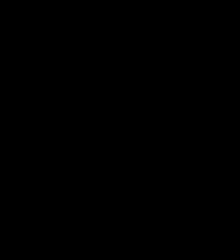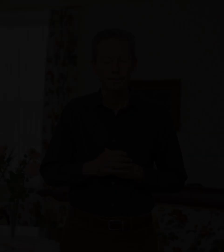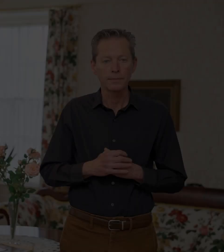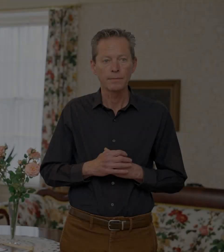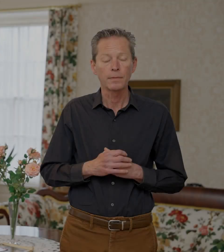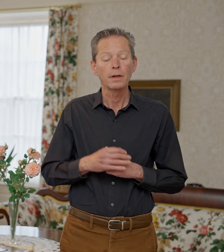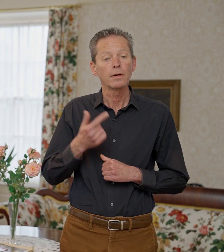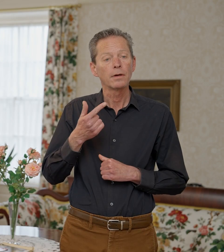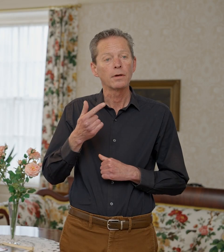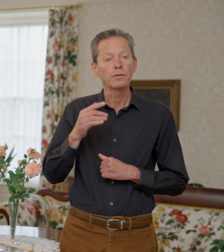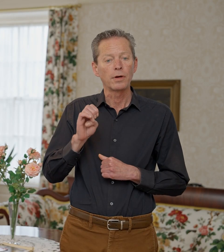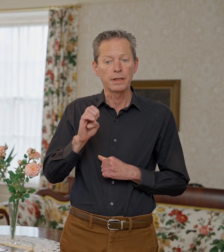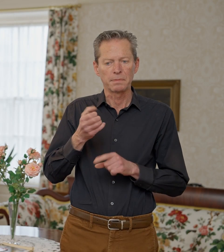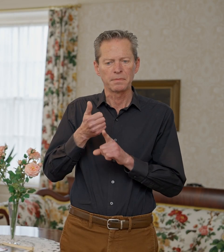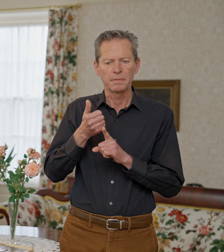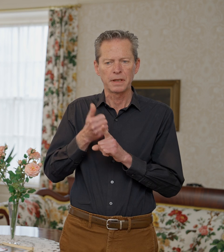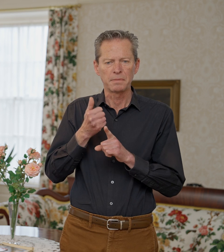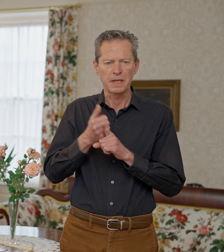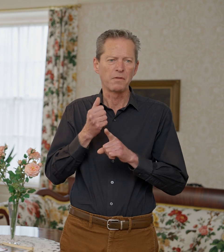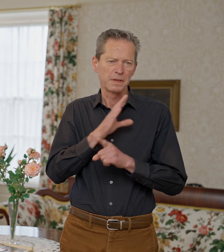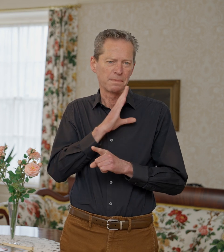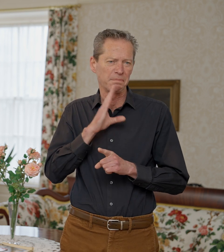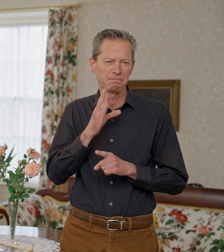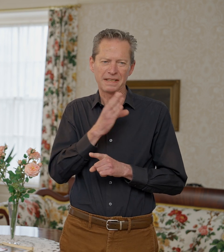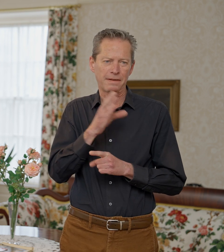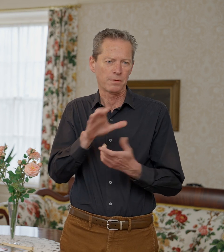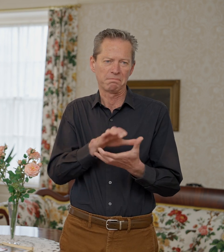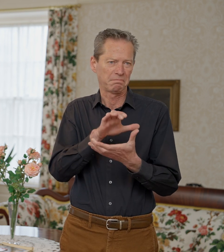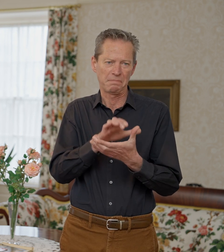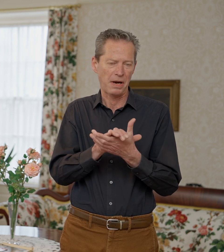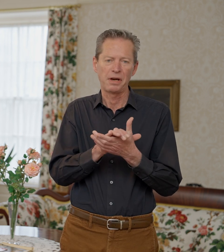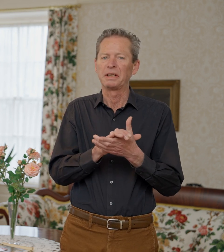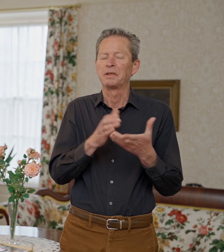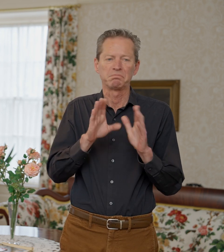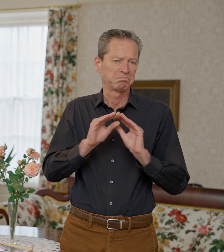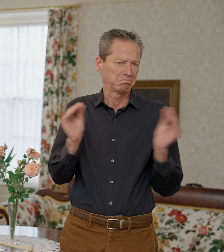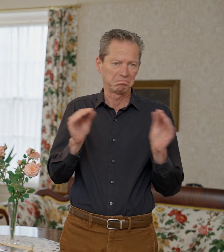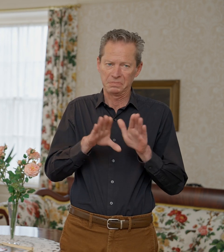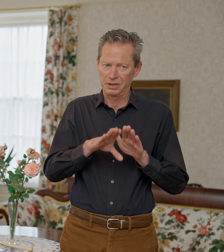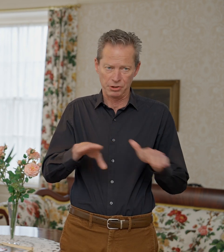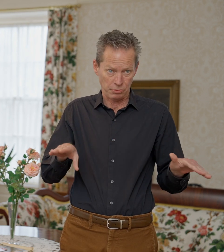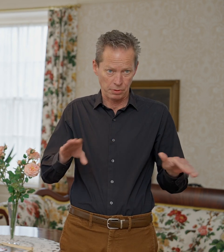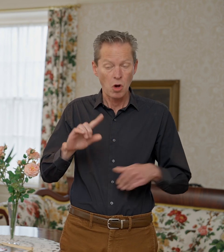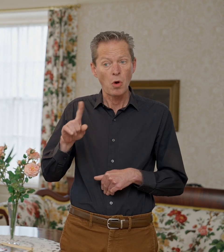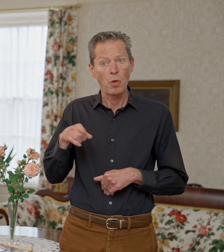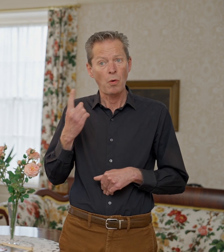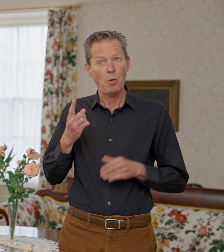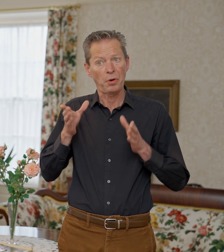George Eastman was a bachelor. He never married, did not have any children, so the only person that lived with